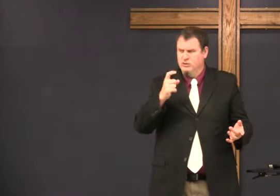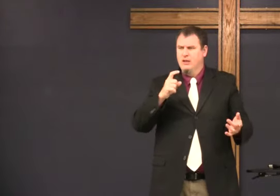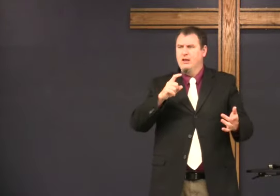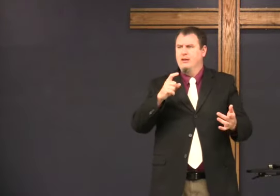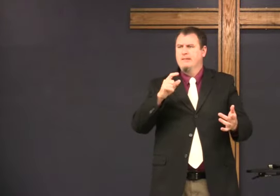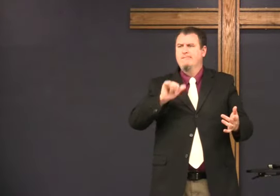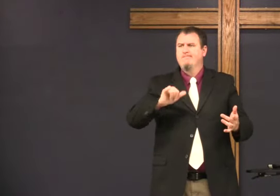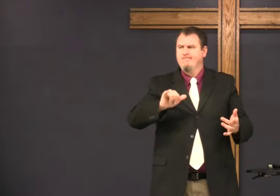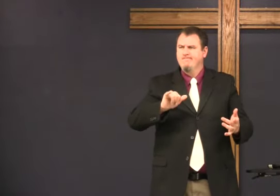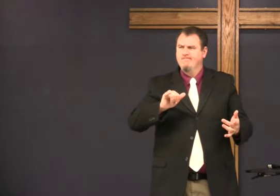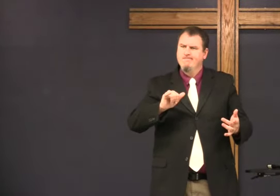That's always the question.